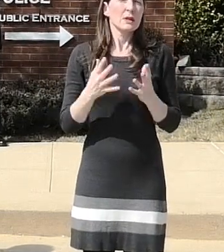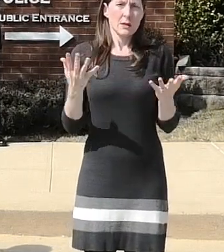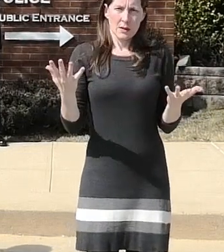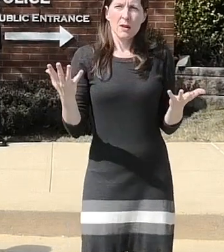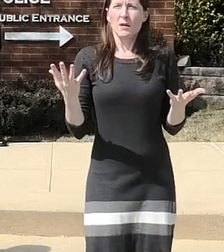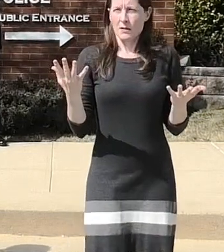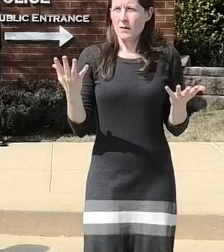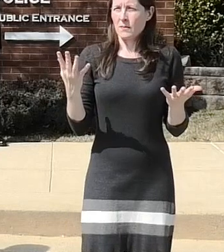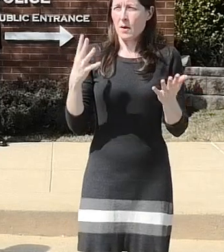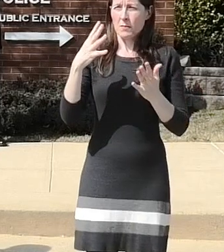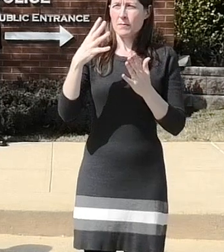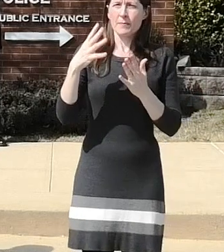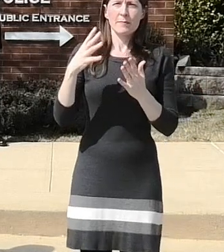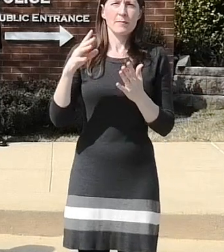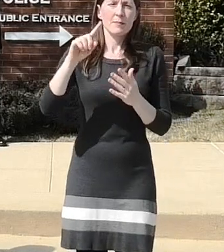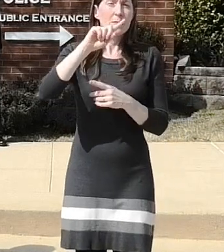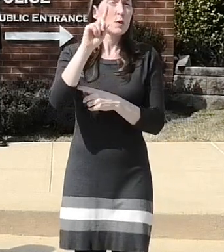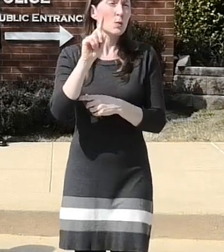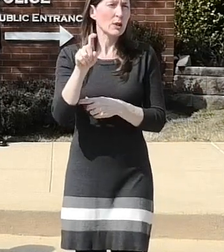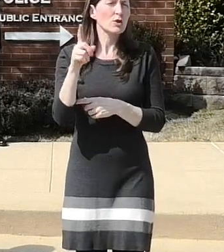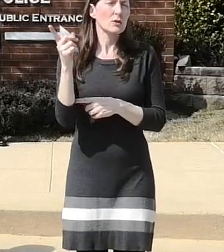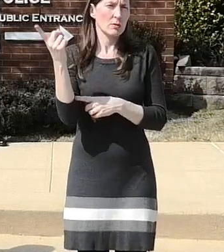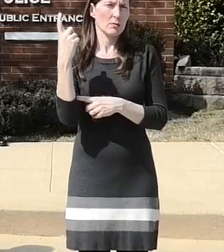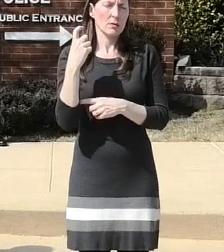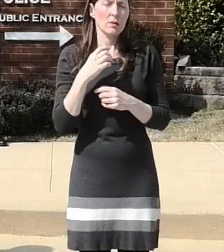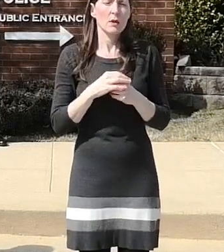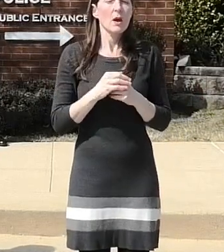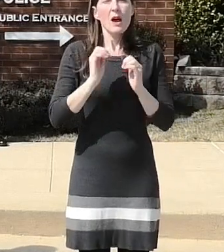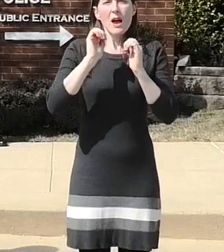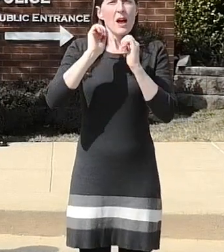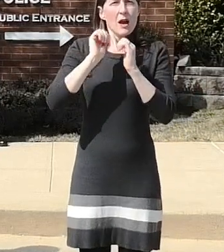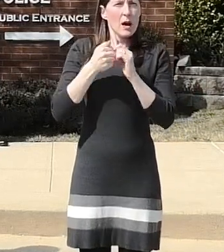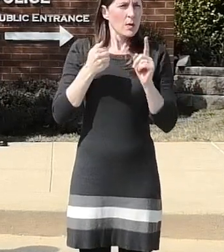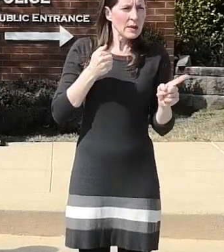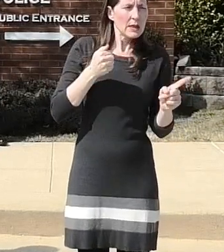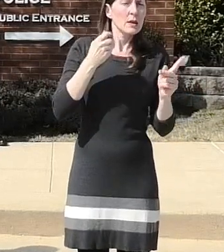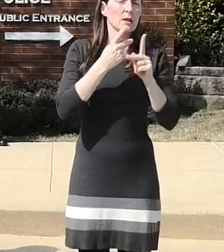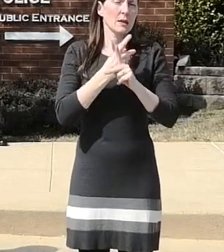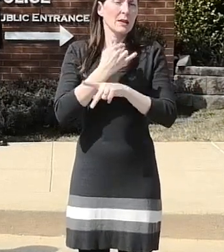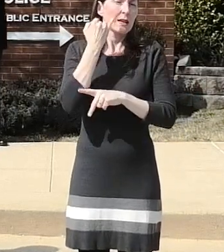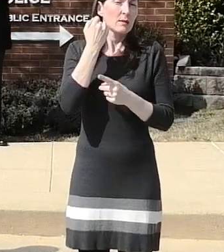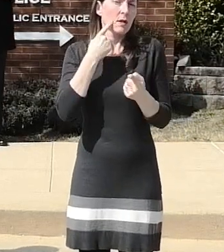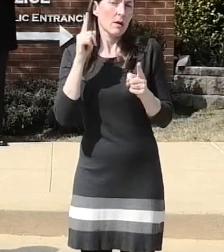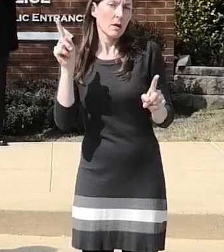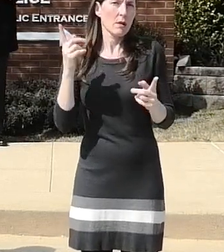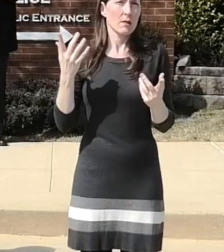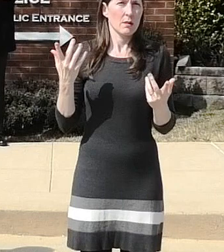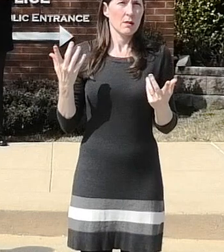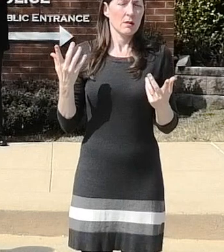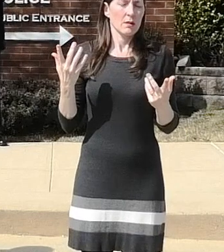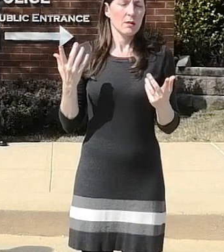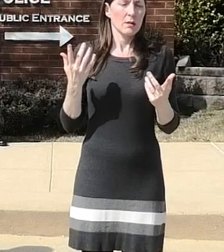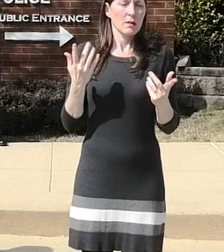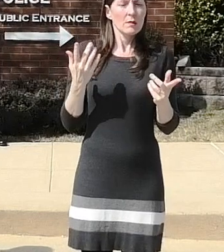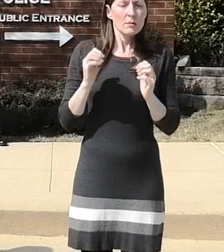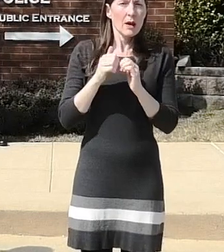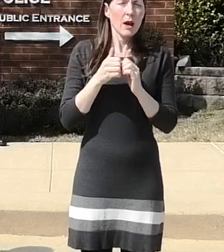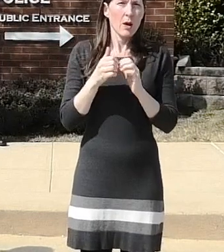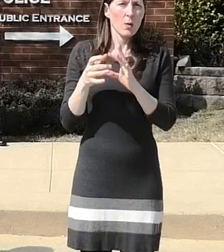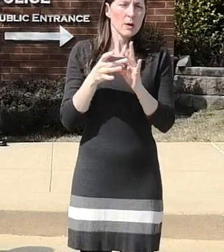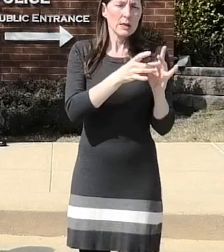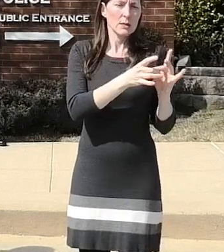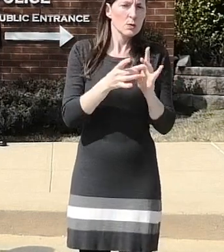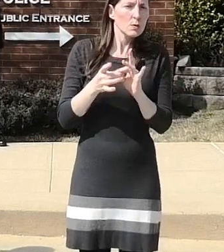i'm sorry the question is uh how did he track back the investigation and how they were he was linked to it